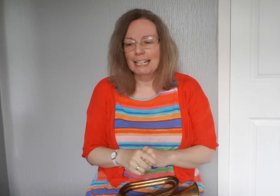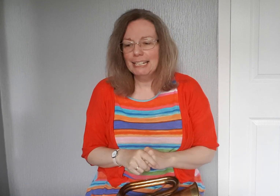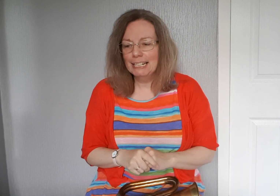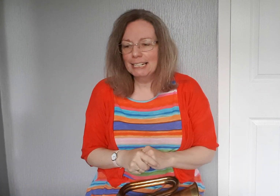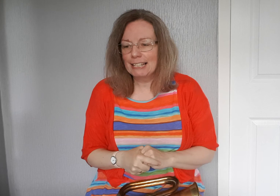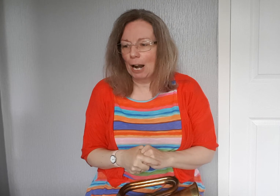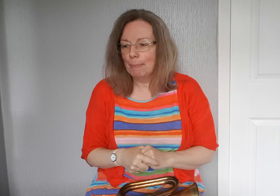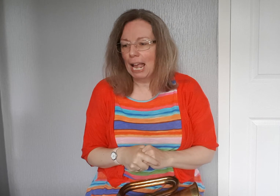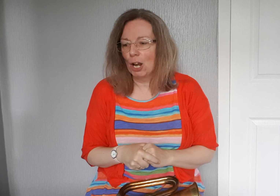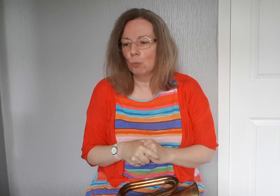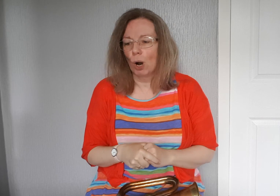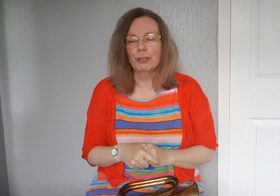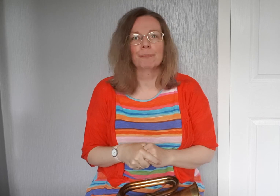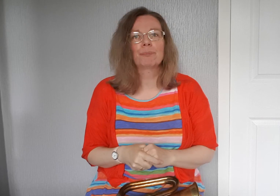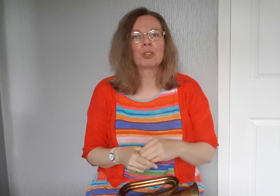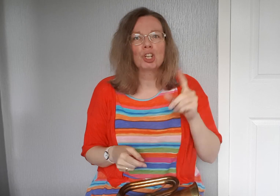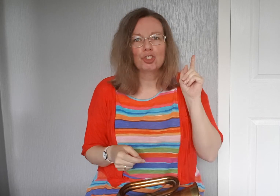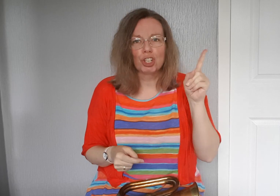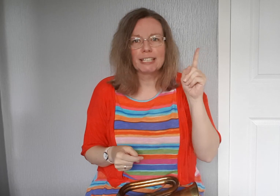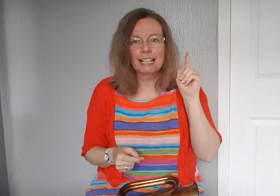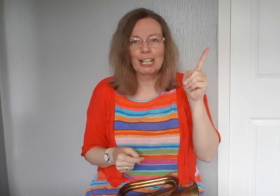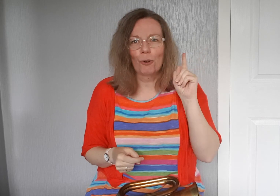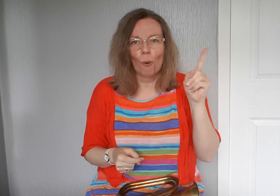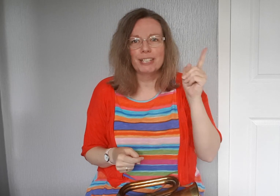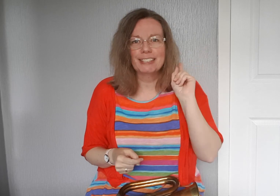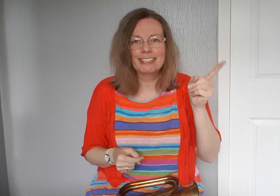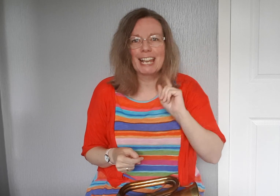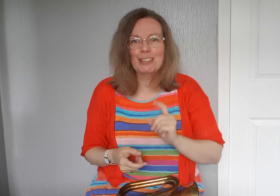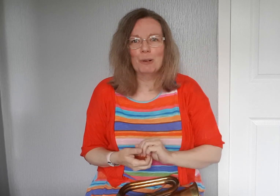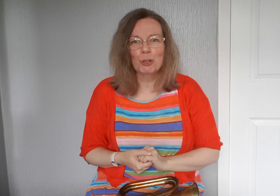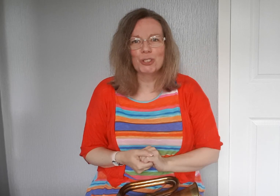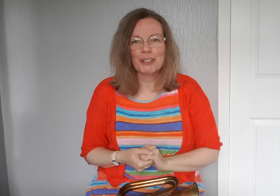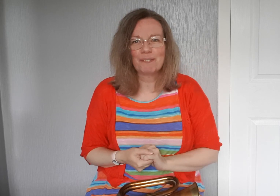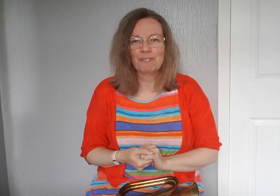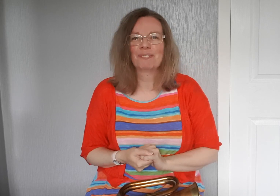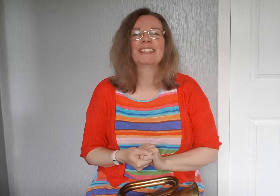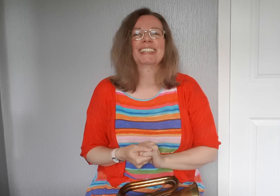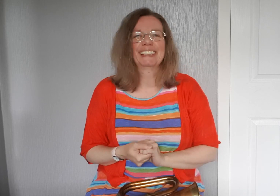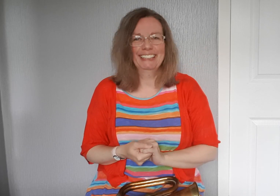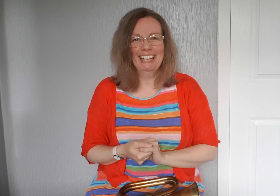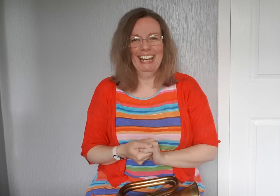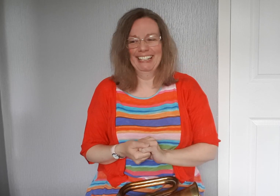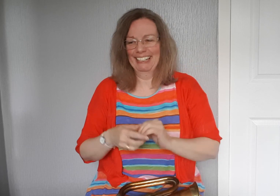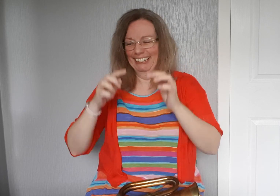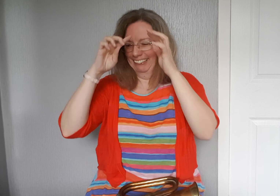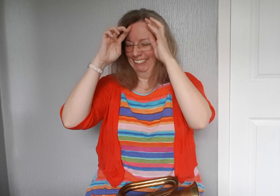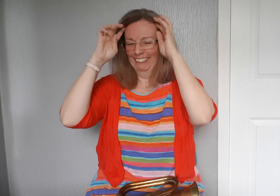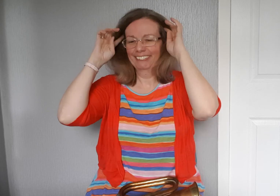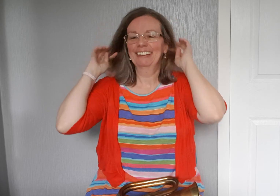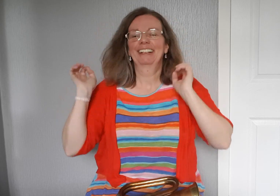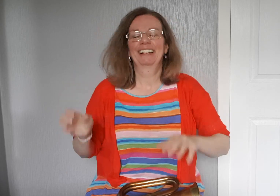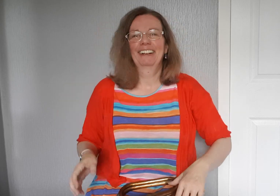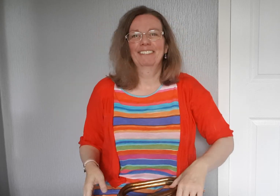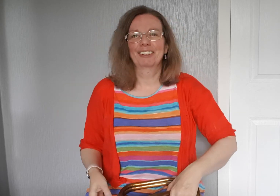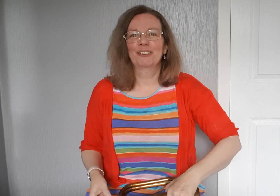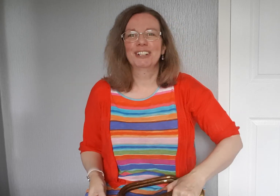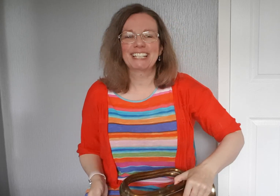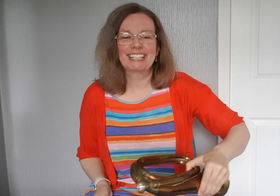Gideon and his army had won. Just like God said they would. The end. We're going to